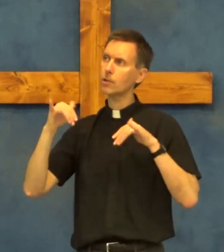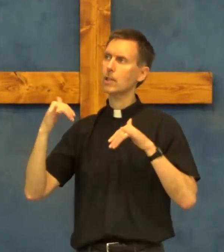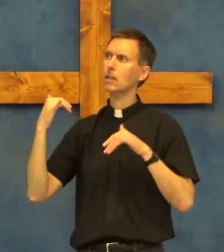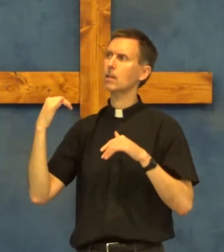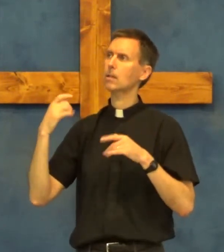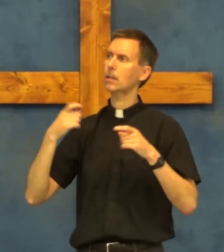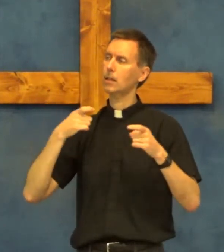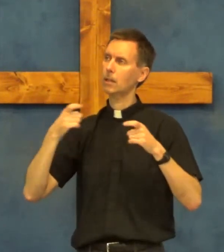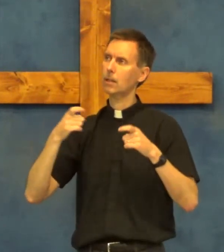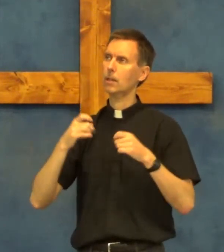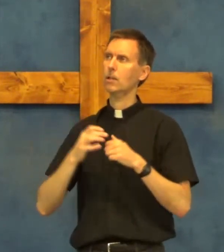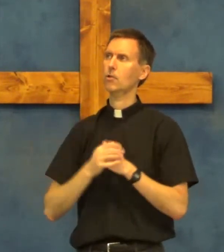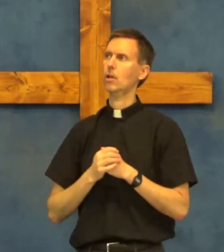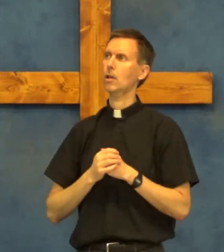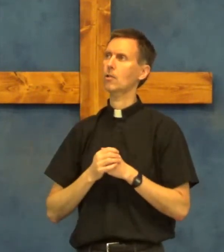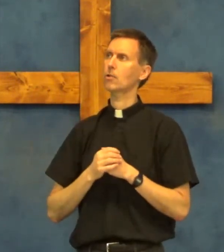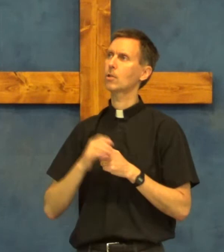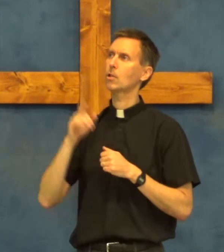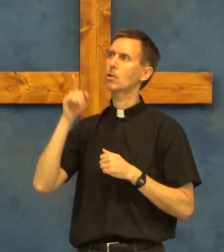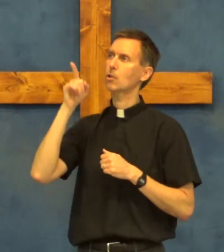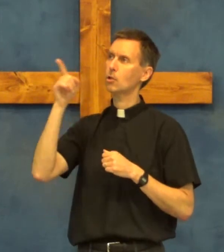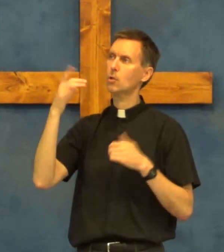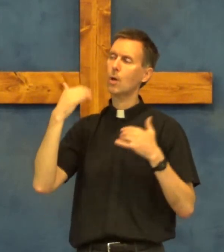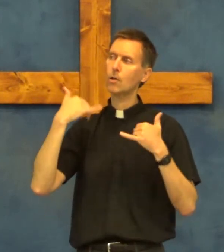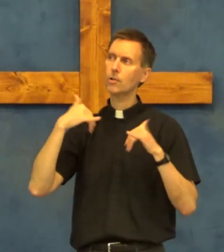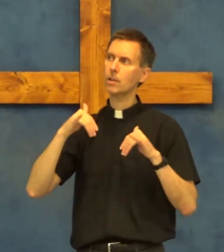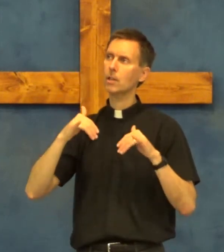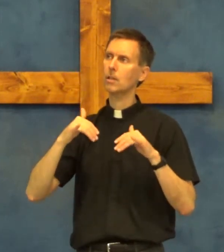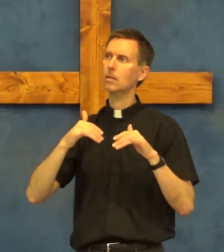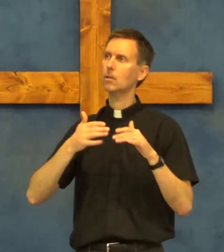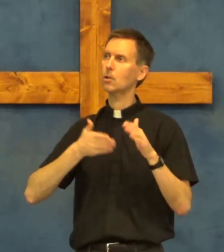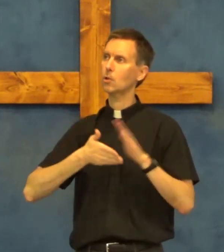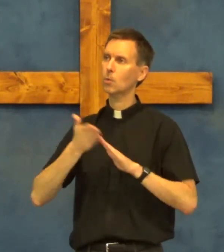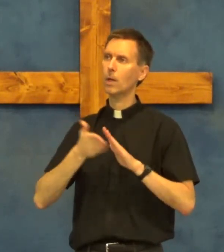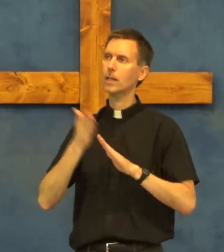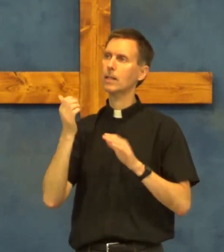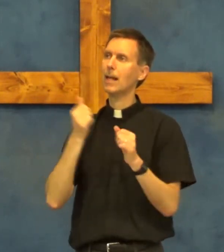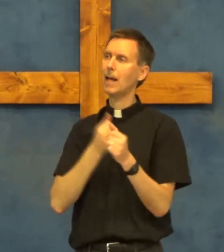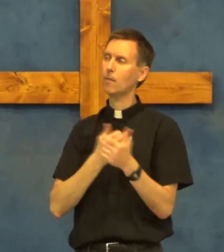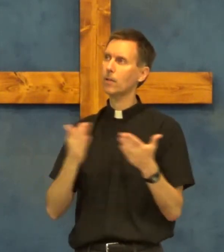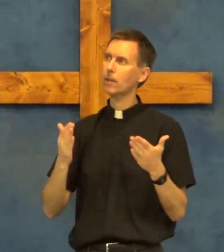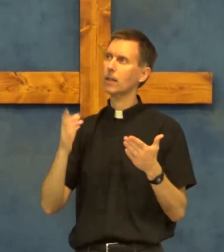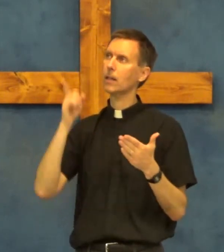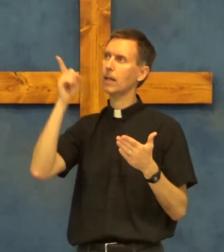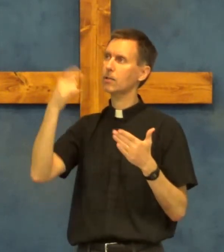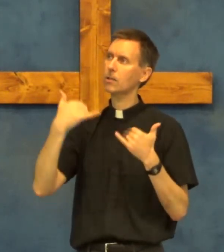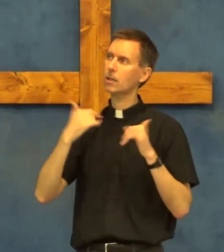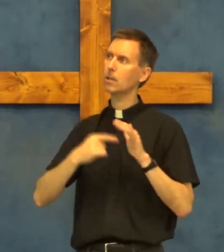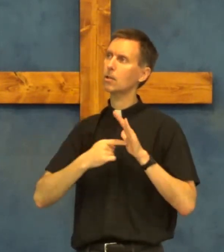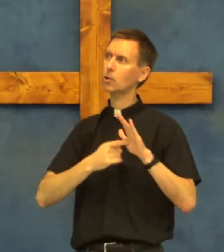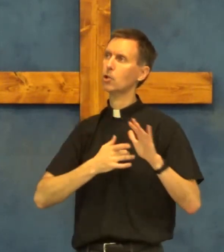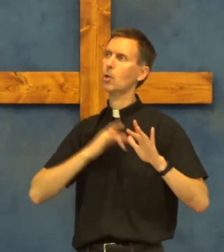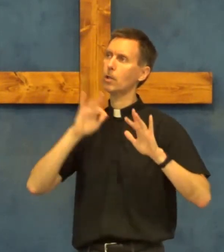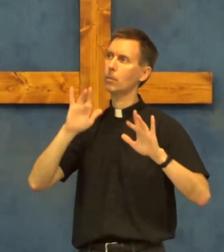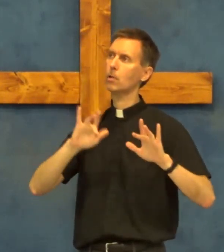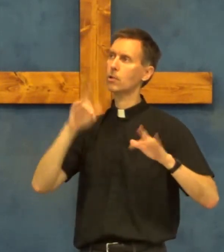still in charge you are still guiding everything and still showing mercy